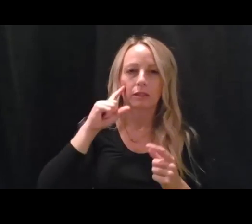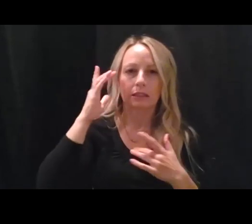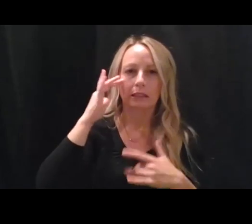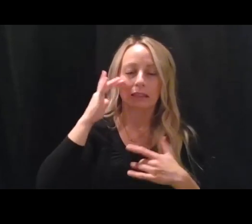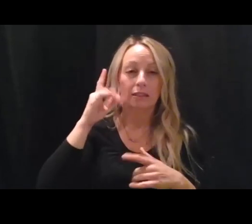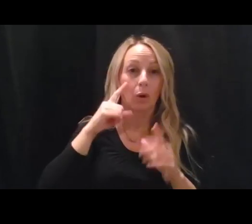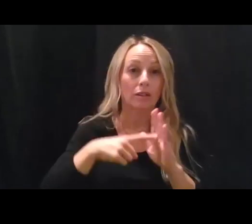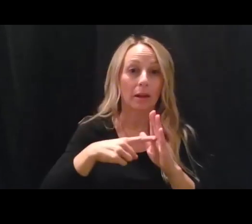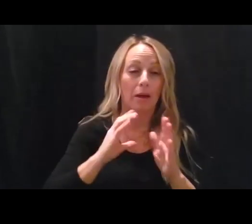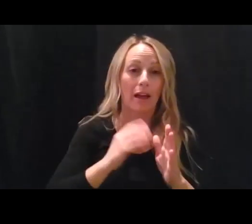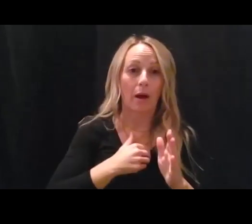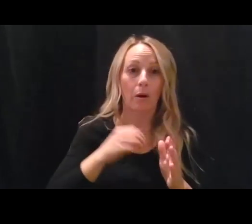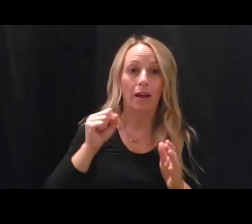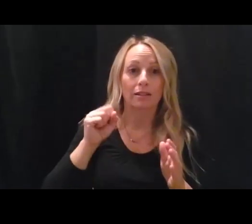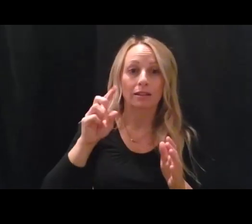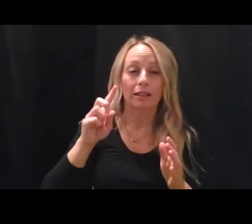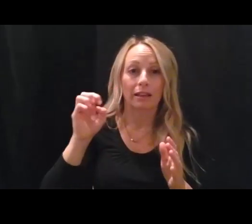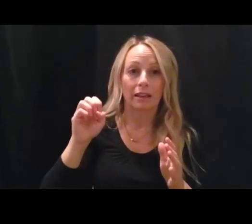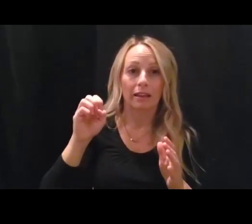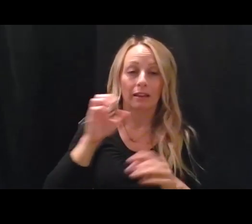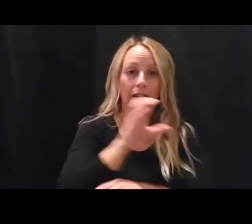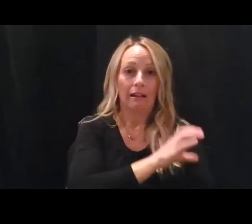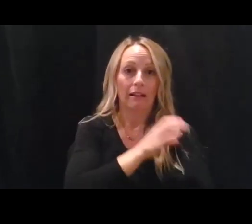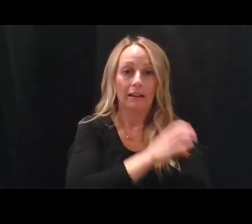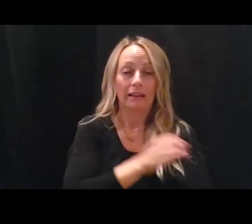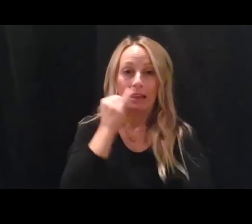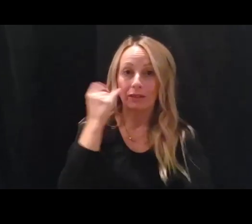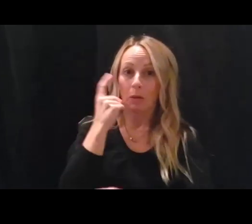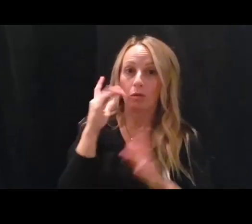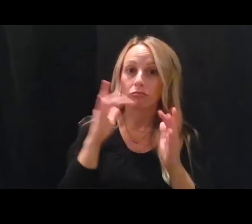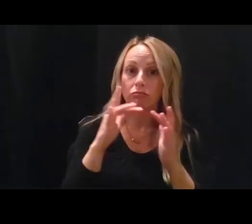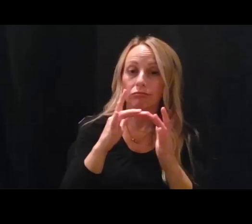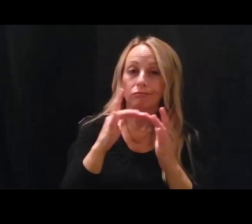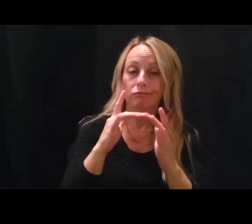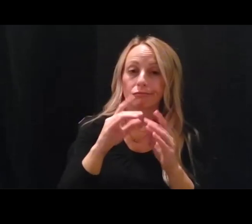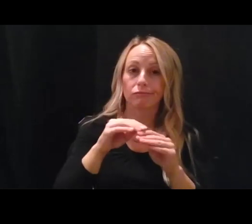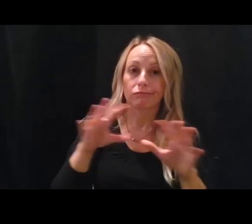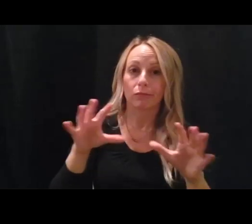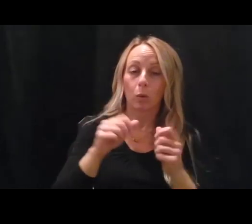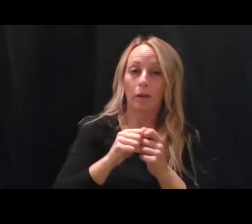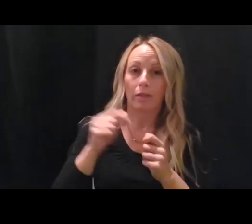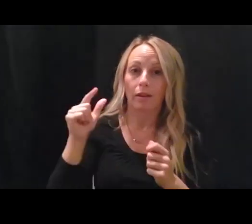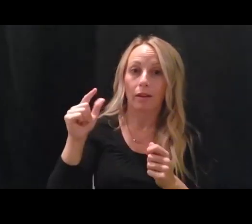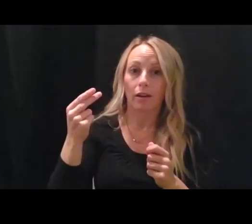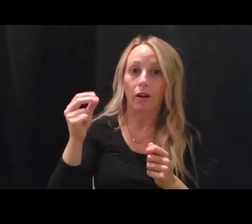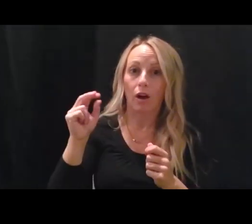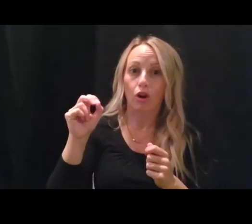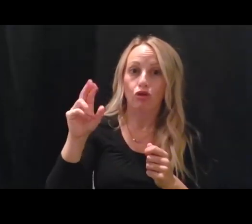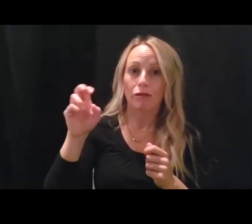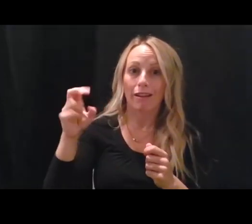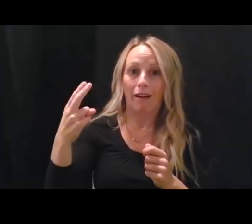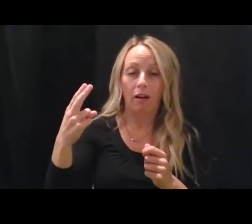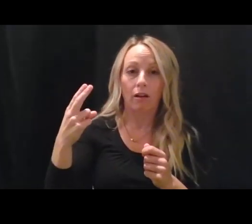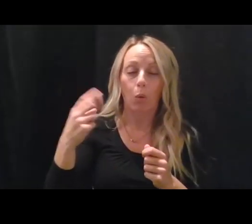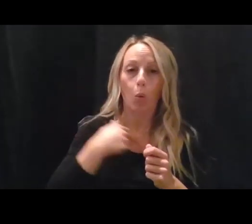STD clinic, if somebody is a contact to a confirmed case of gonorrhea, we treat them and don't wait for a test result to